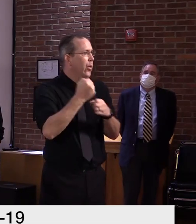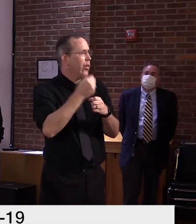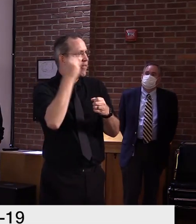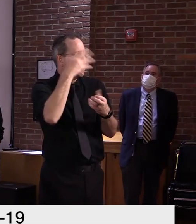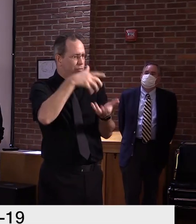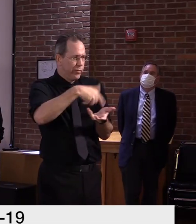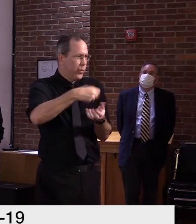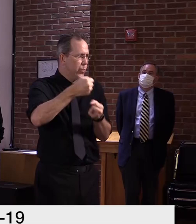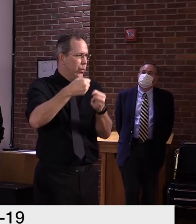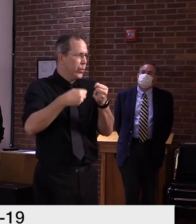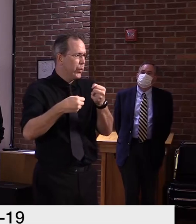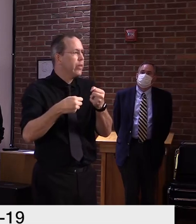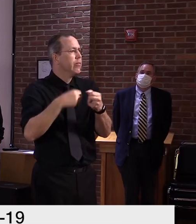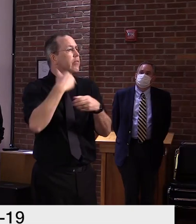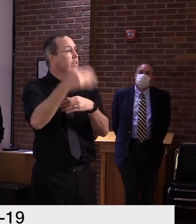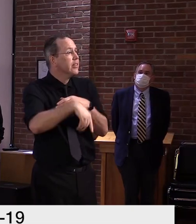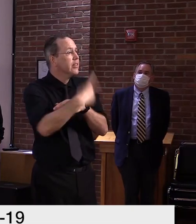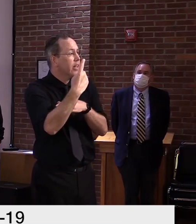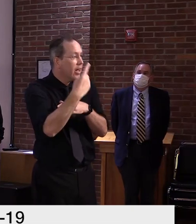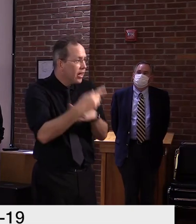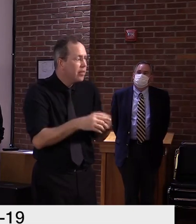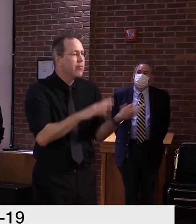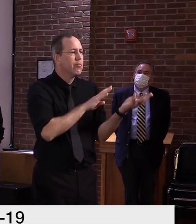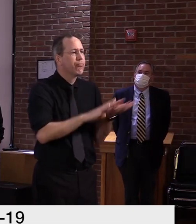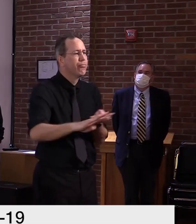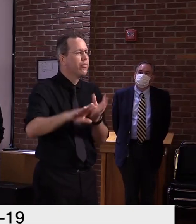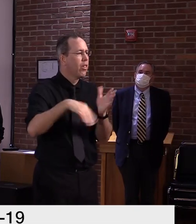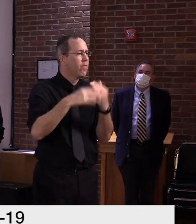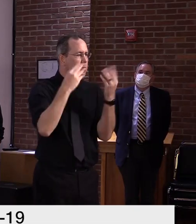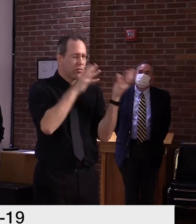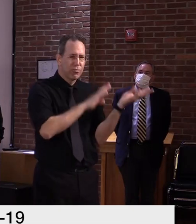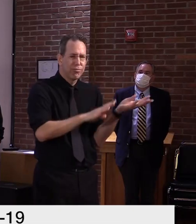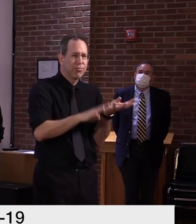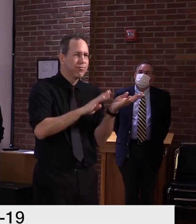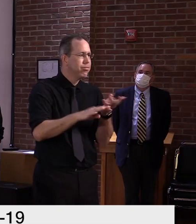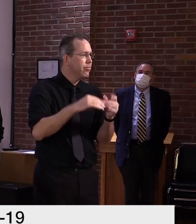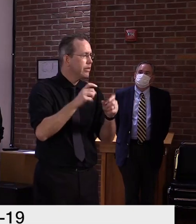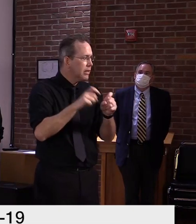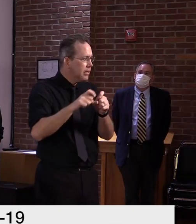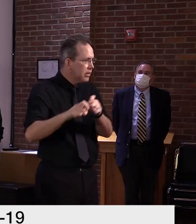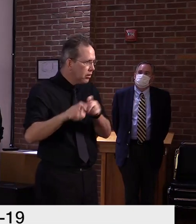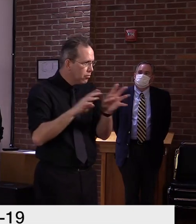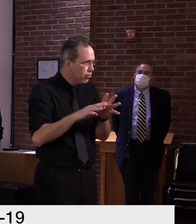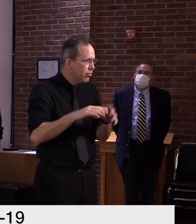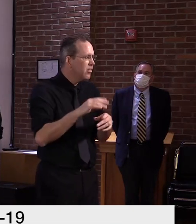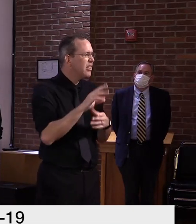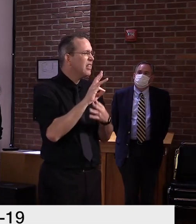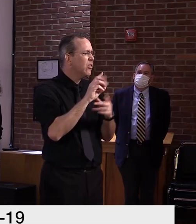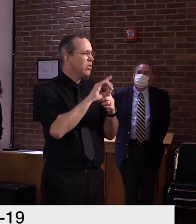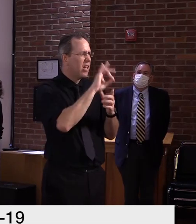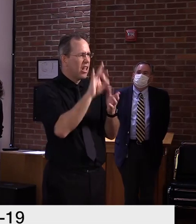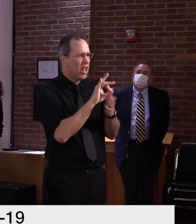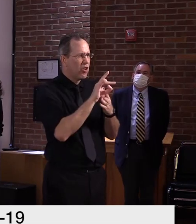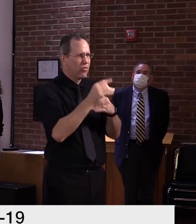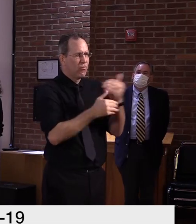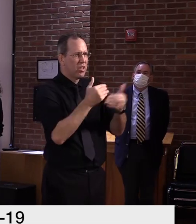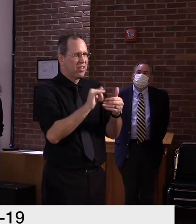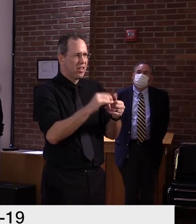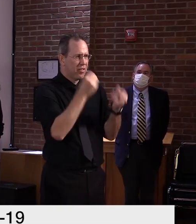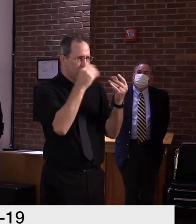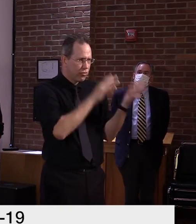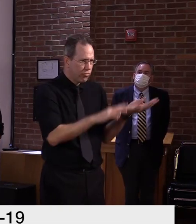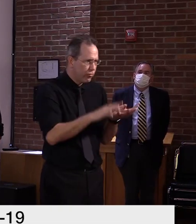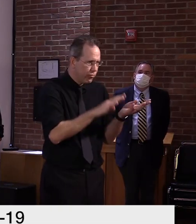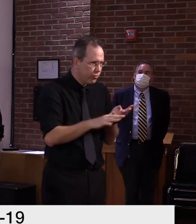day. And there's a six to eight hour process that needs to be gone through for the testing to actually occur.